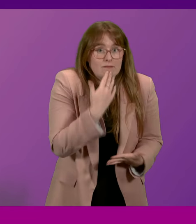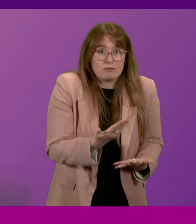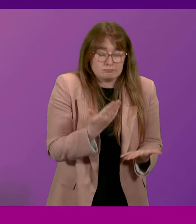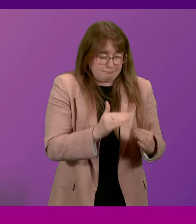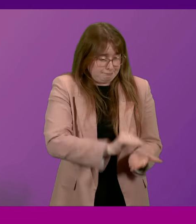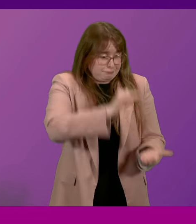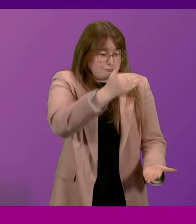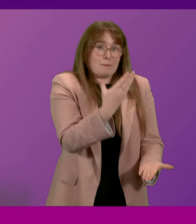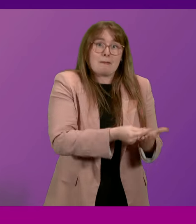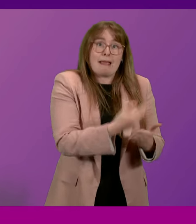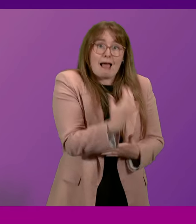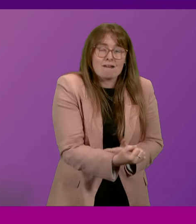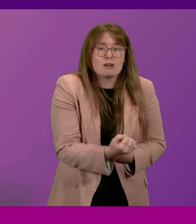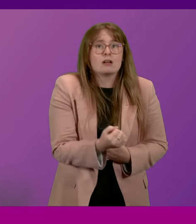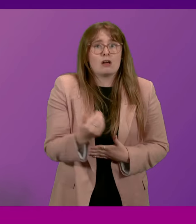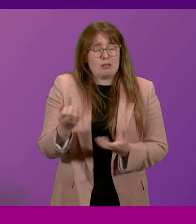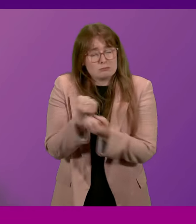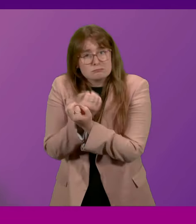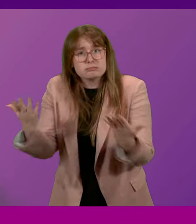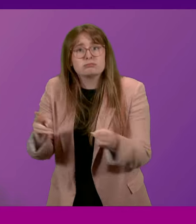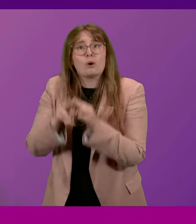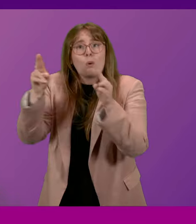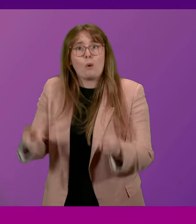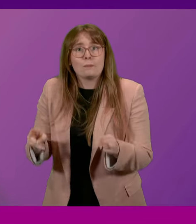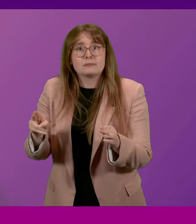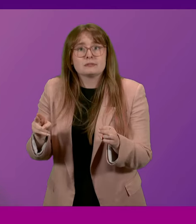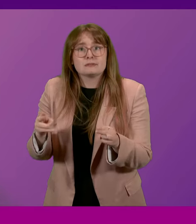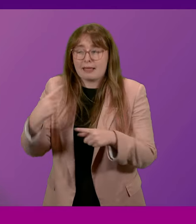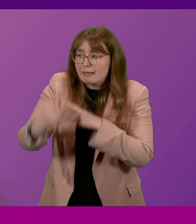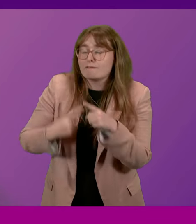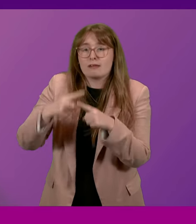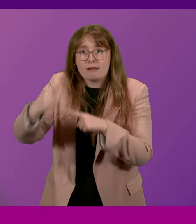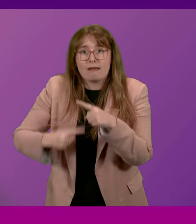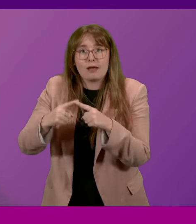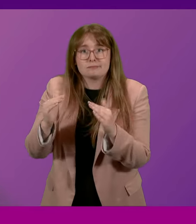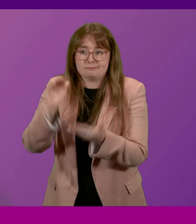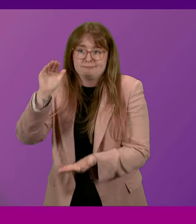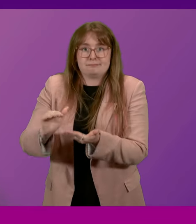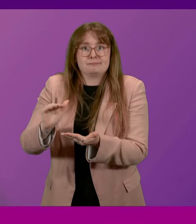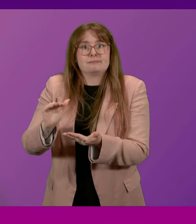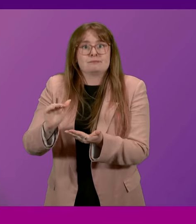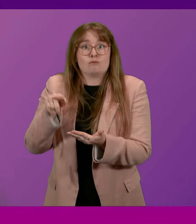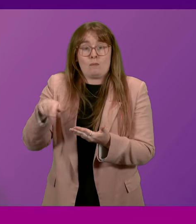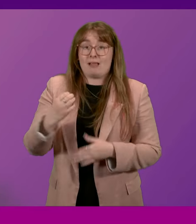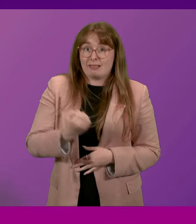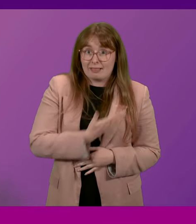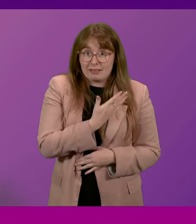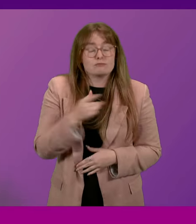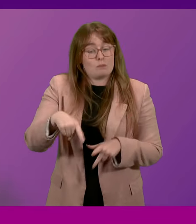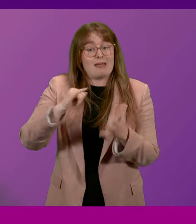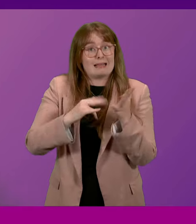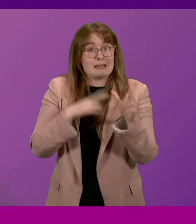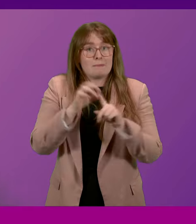average of 5,448 homes were delivered each year by the Labour Party. Under this government, it's 7